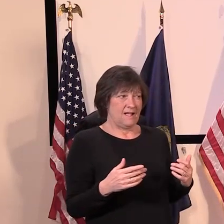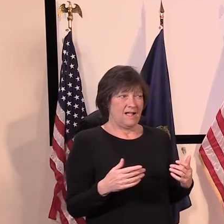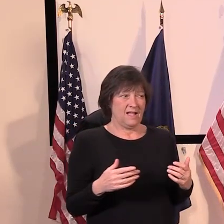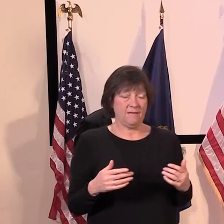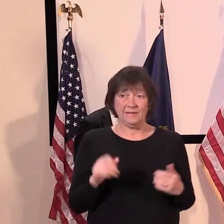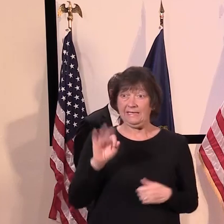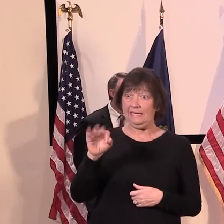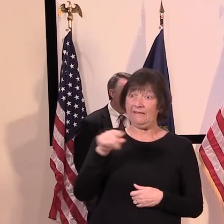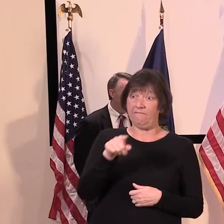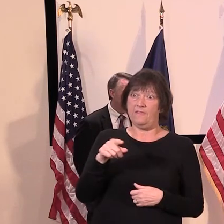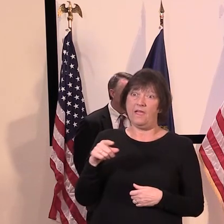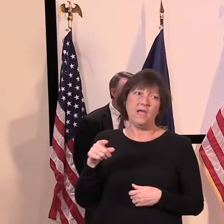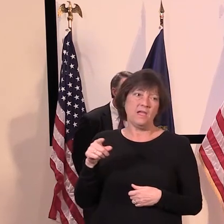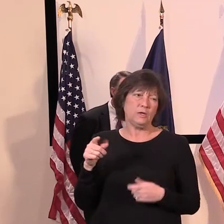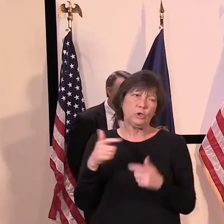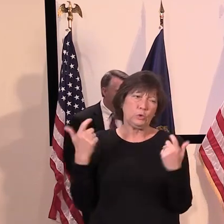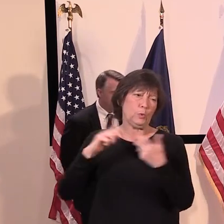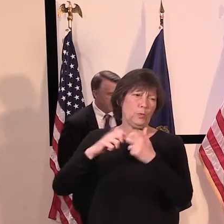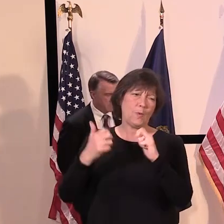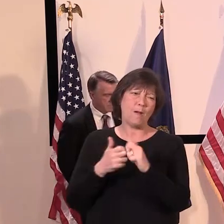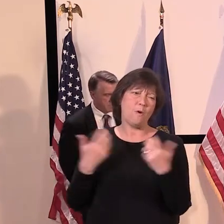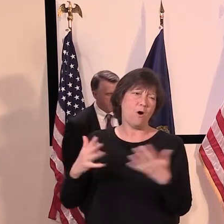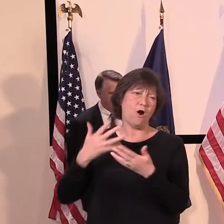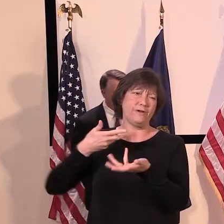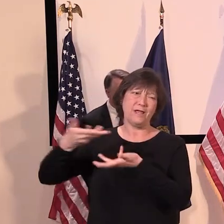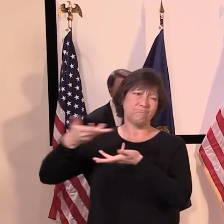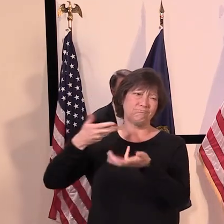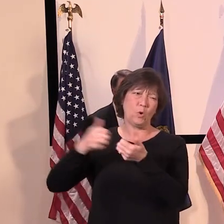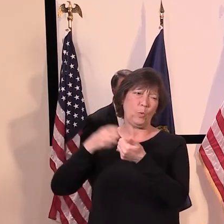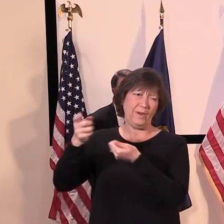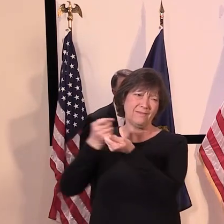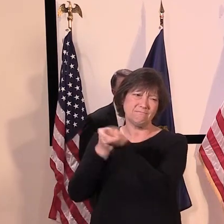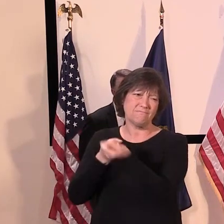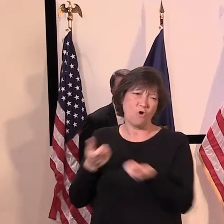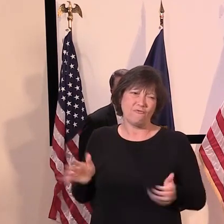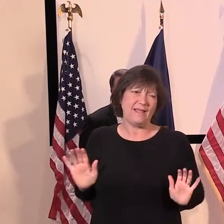call a huge problem, we would have already been in the loop with them on that.